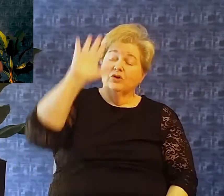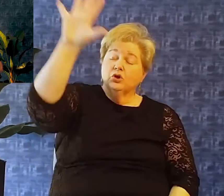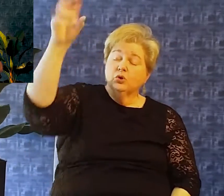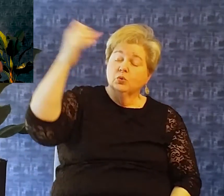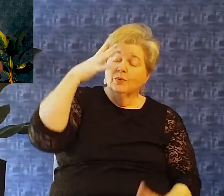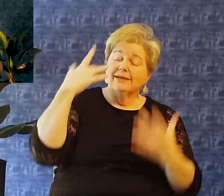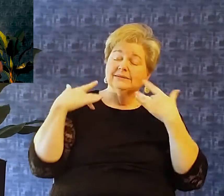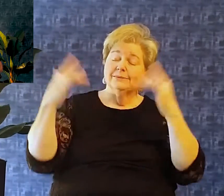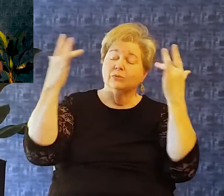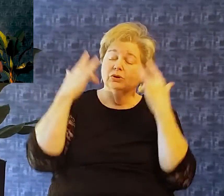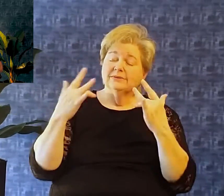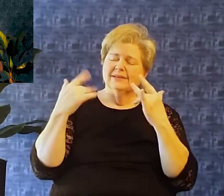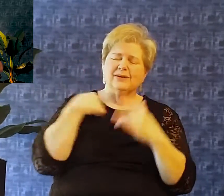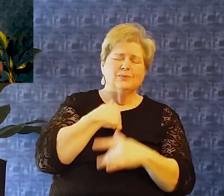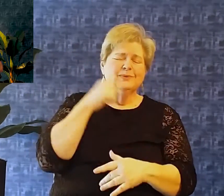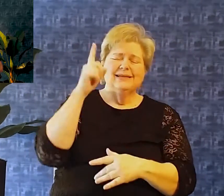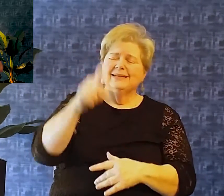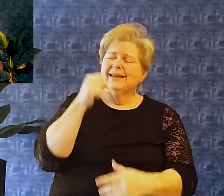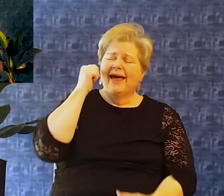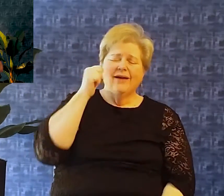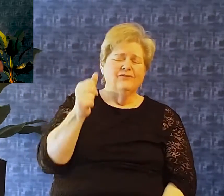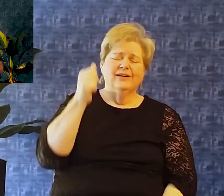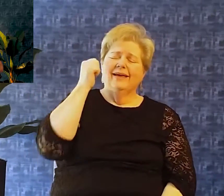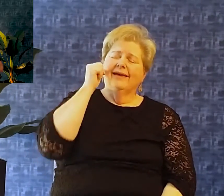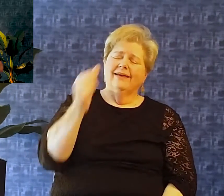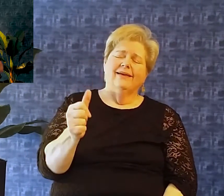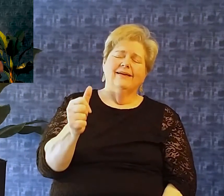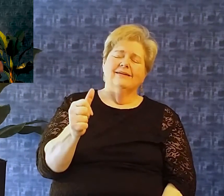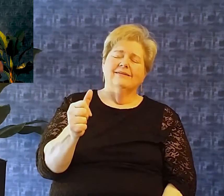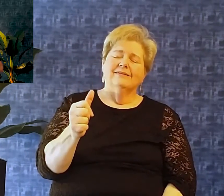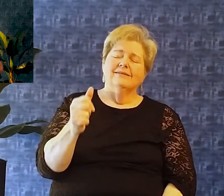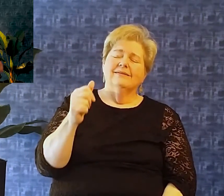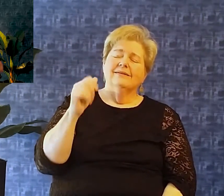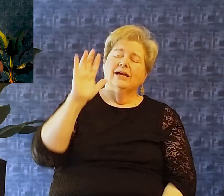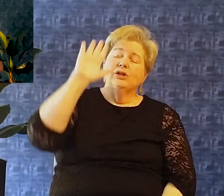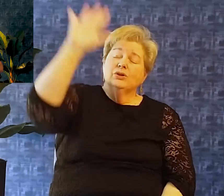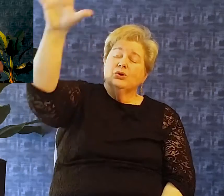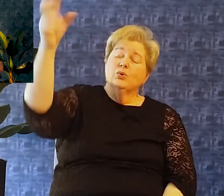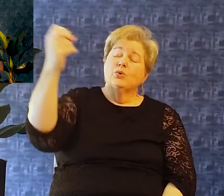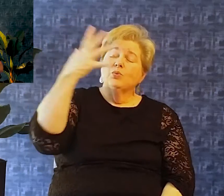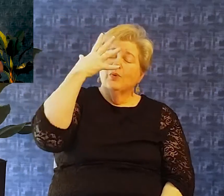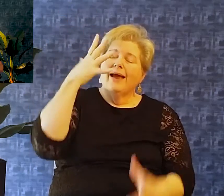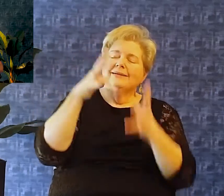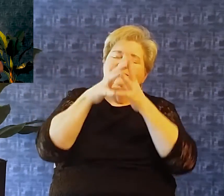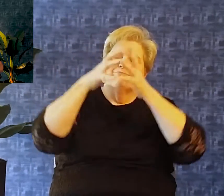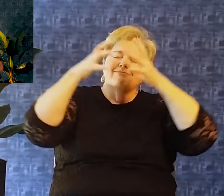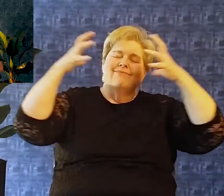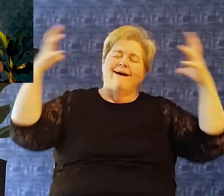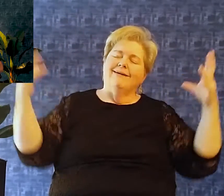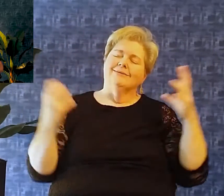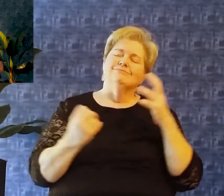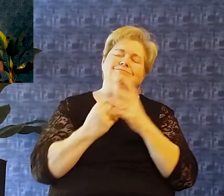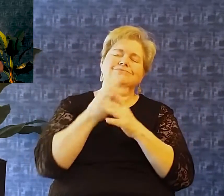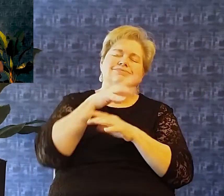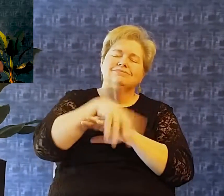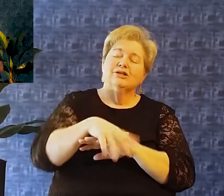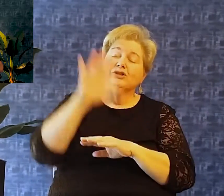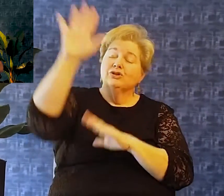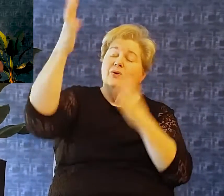Lord for your grace And mercy We need it Each and every day And that your grace Is abundant And your